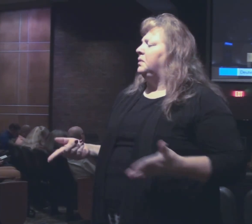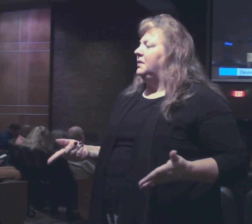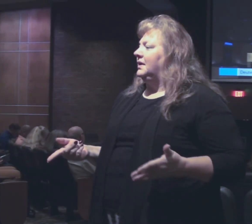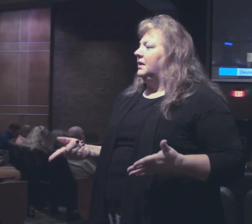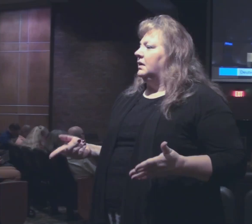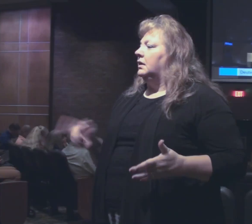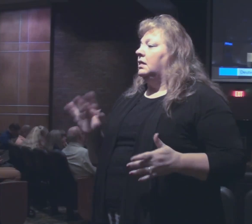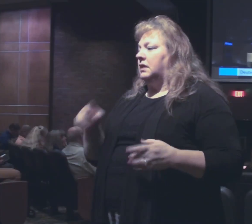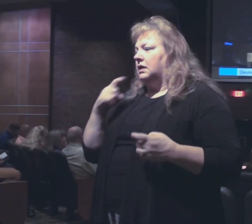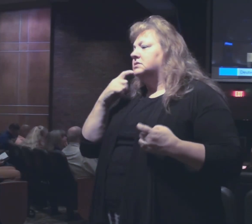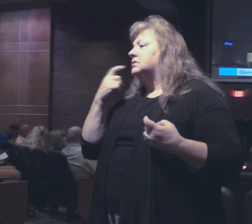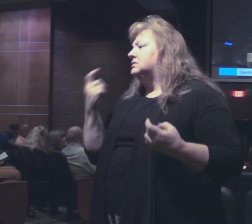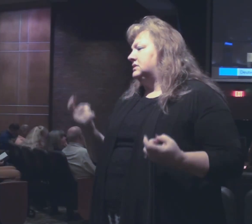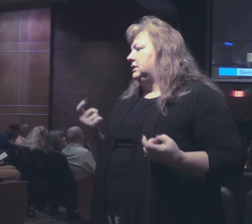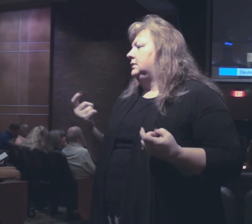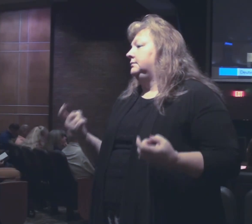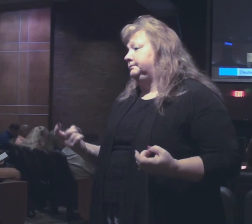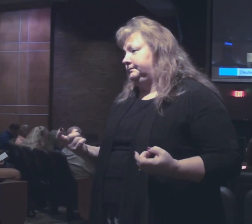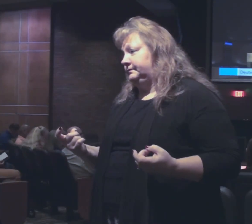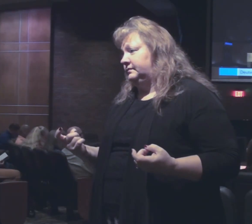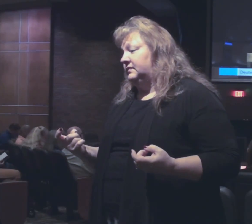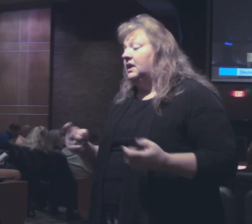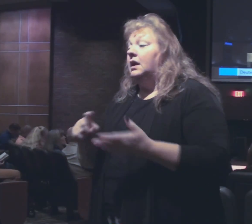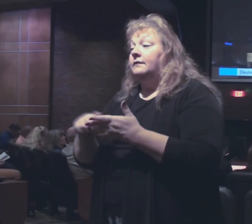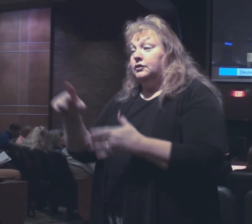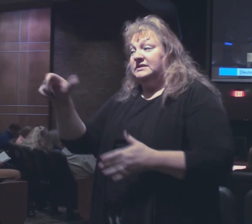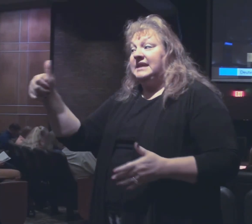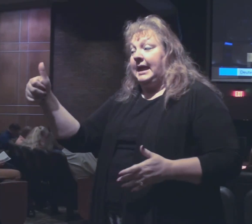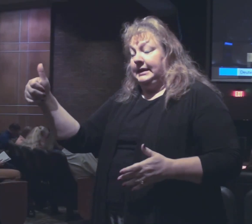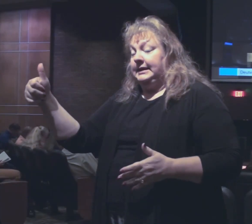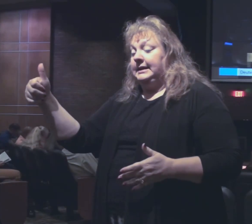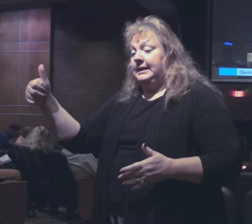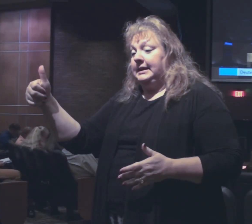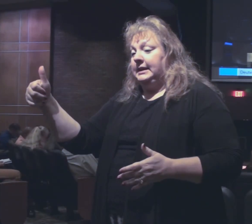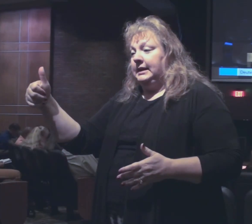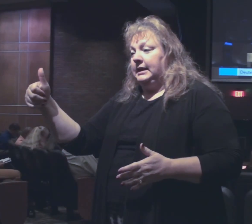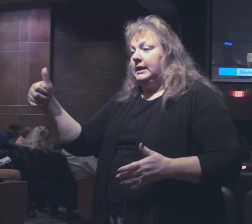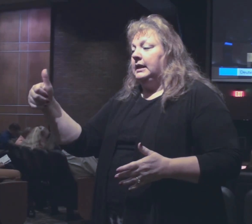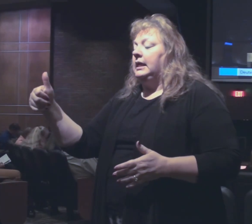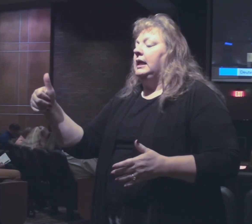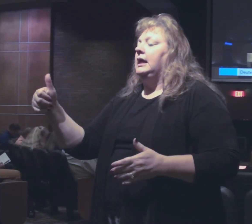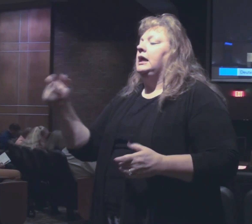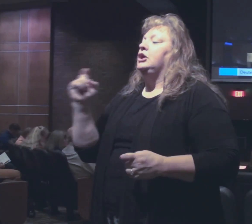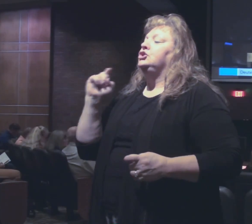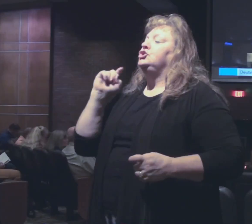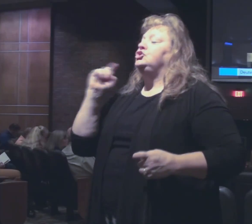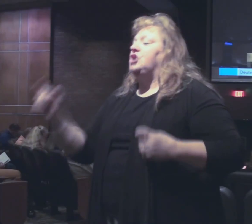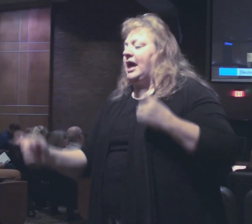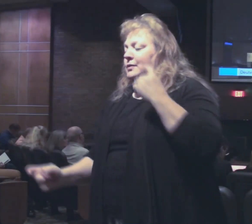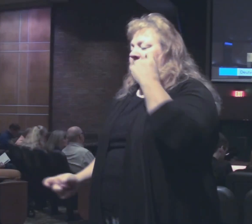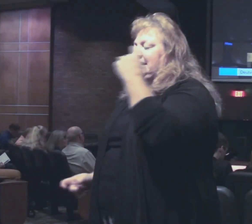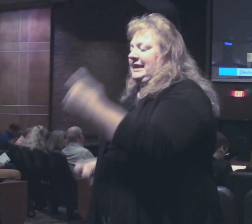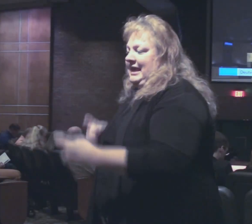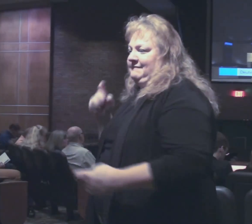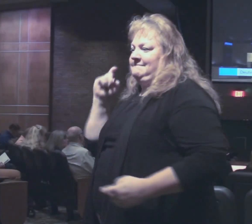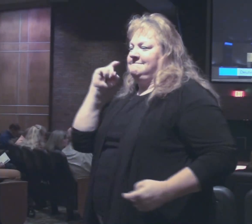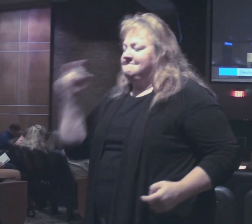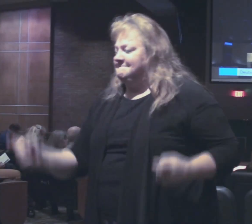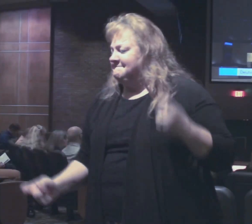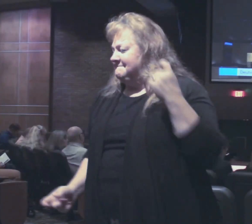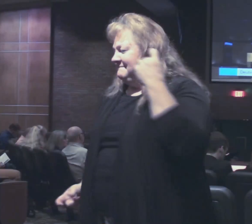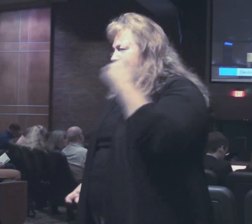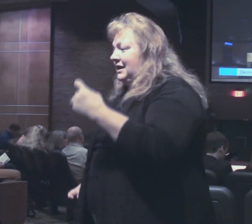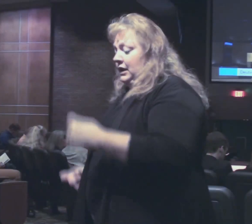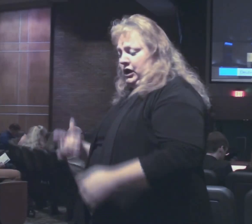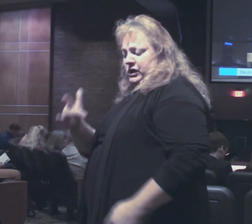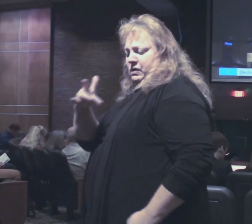That would be sin. It says at the end of the verse. Then verse 10, the verse we're looking at. You shall generously give to him. Now note this. Your heart